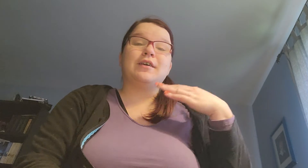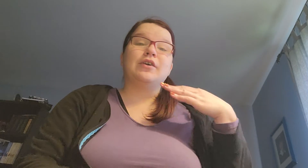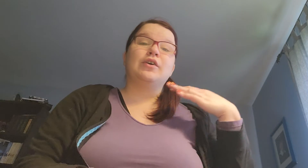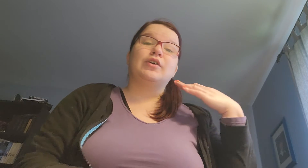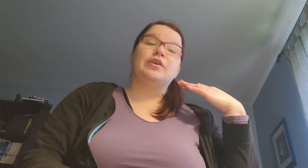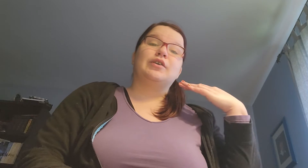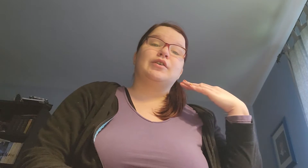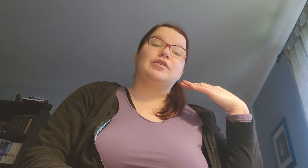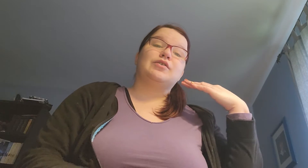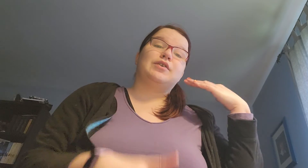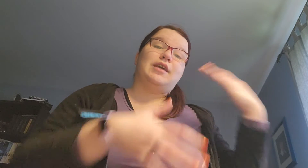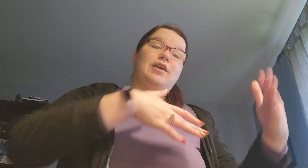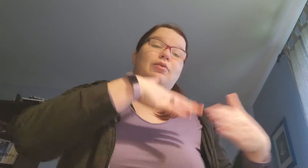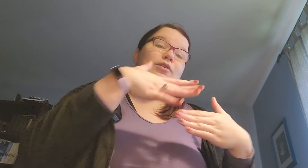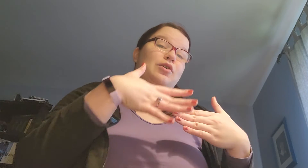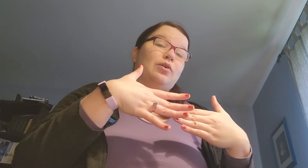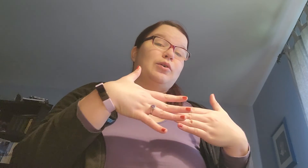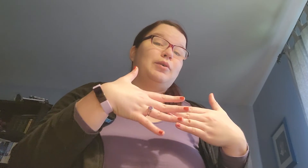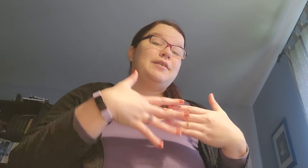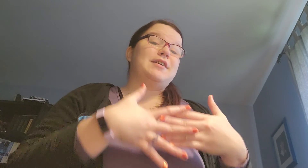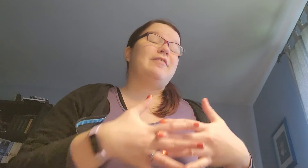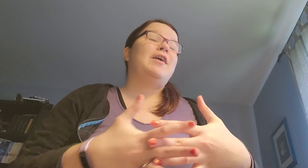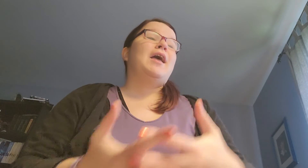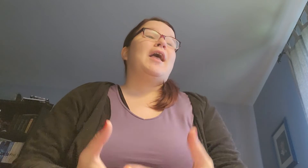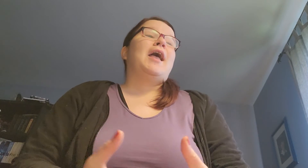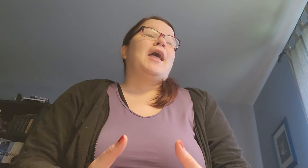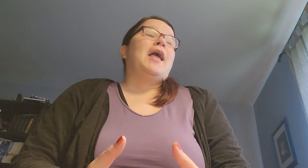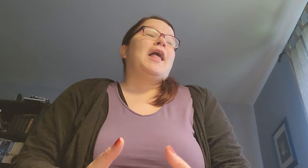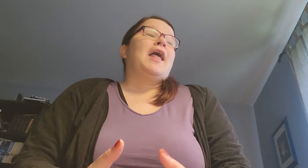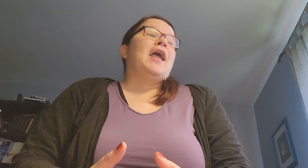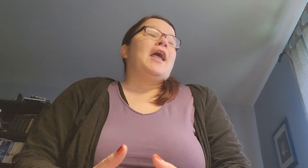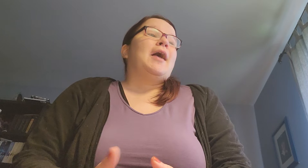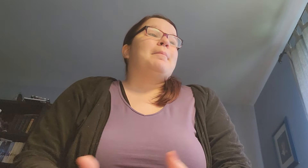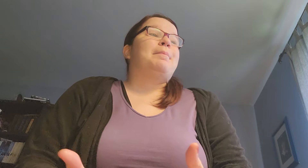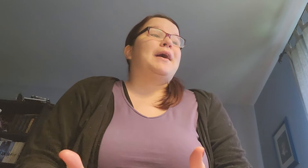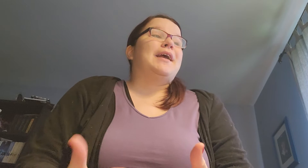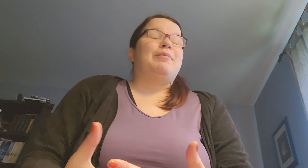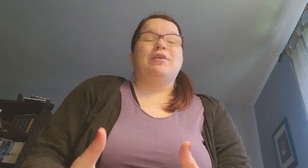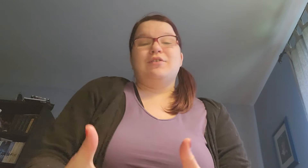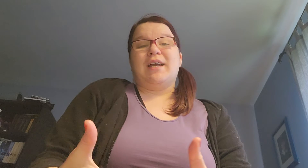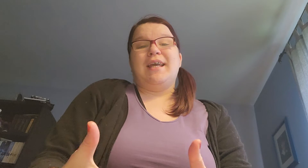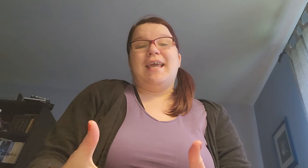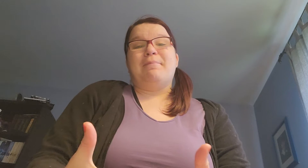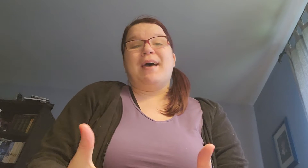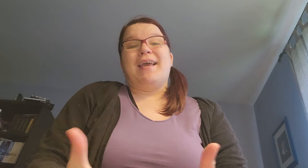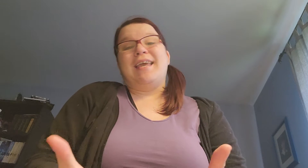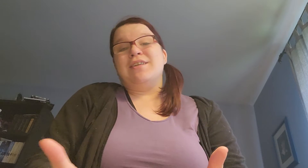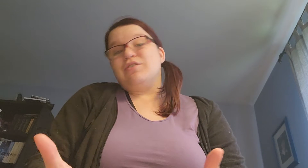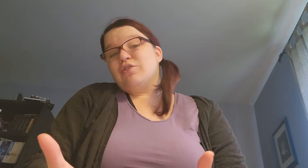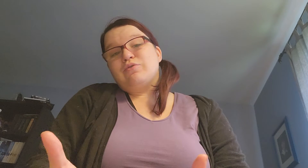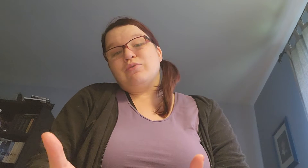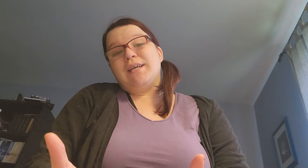Kiyo and Toru and stuff. But I'm going to try and get back into doing